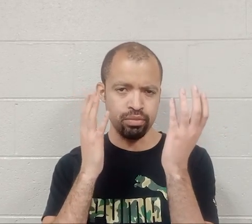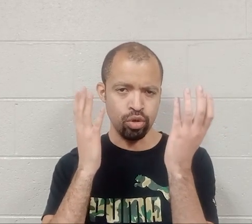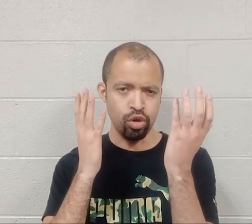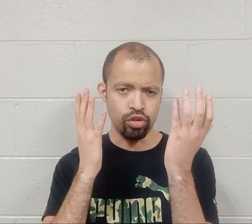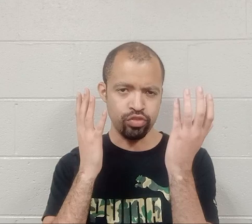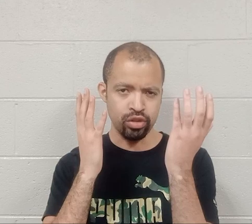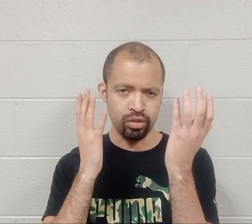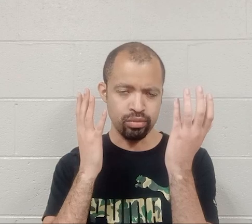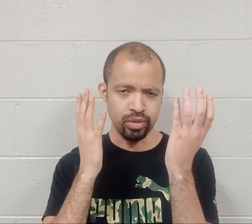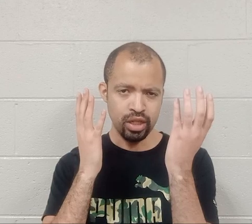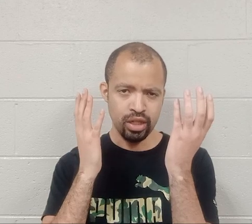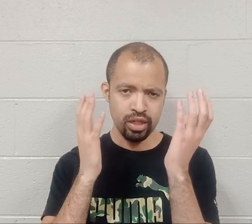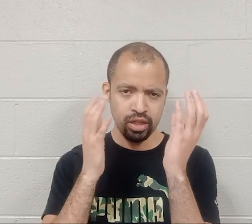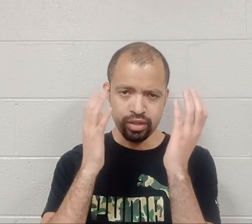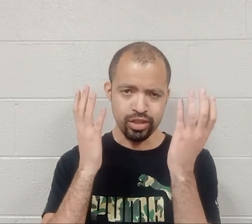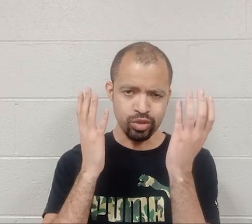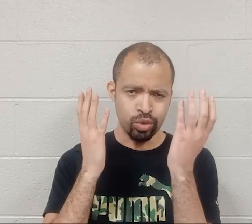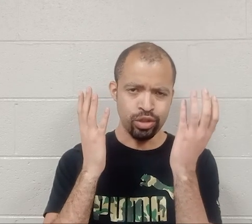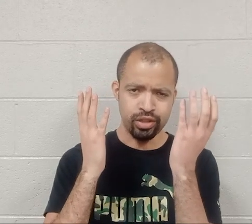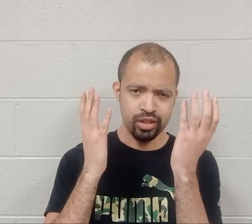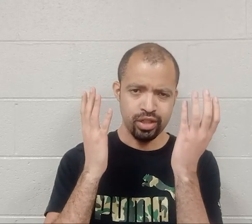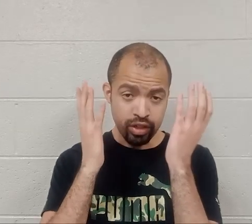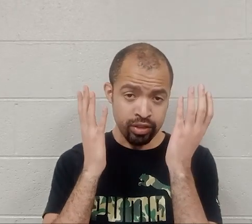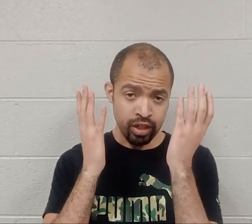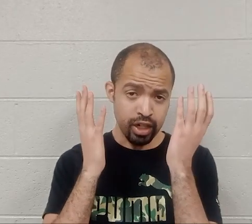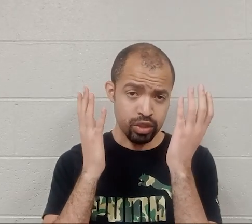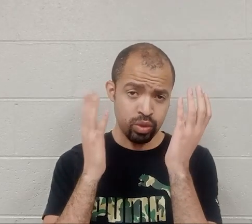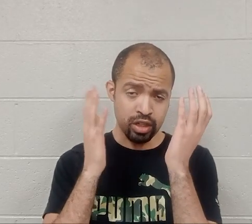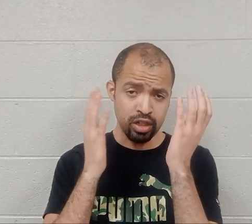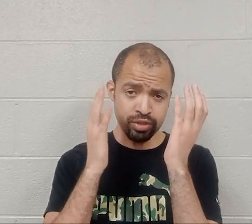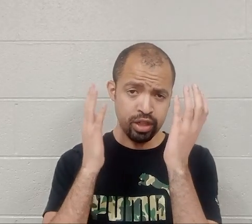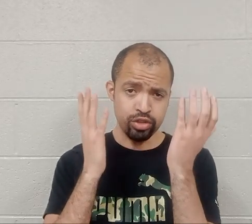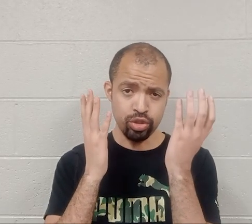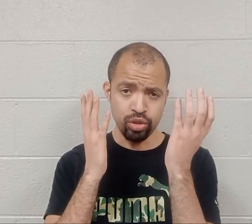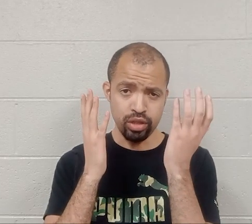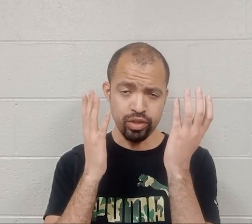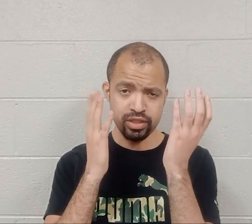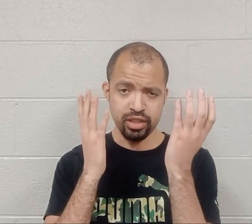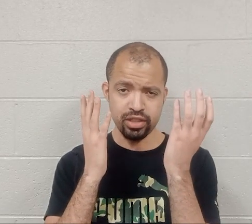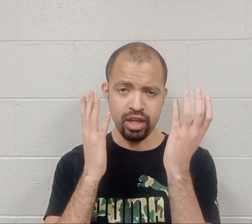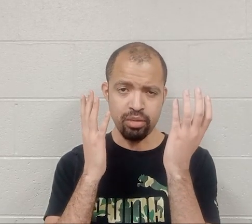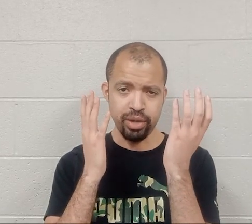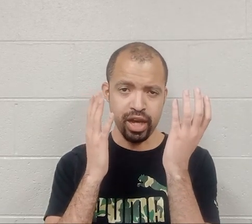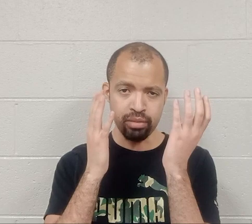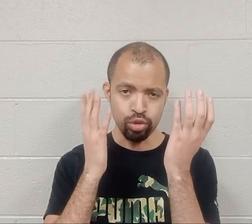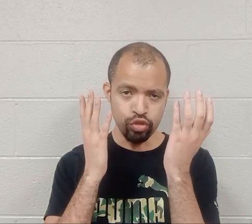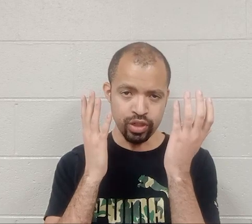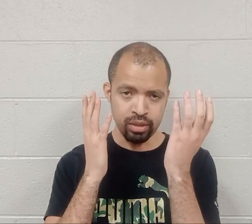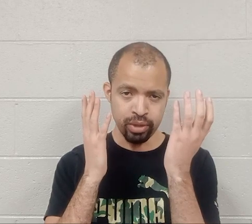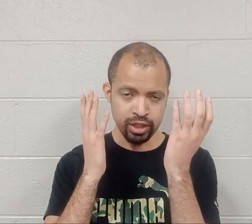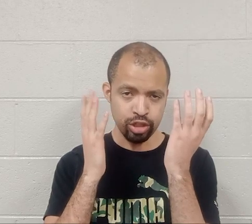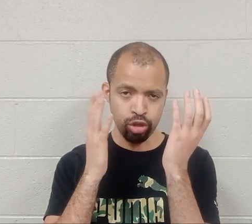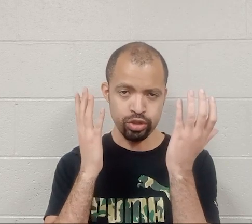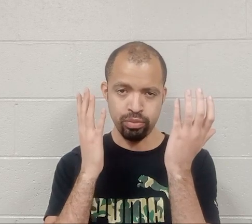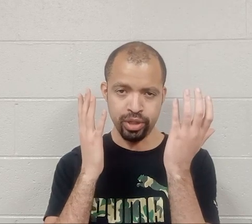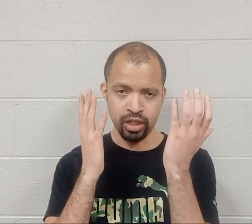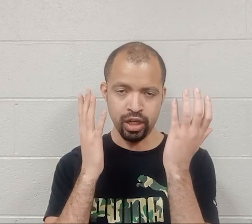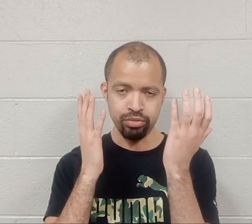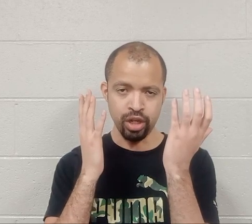more from this one. Nonetheless, when it comes down to it, this isn't a bad movie, but it's close to being a